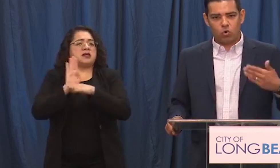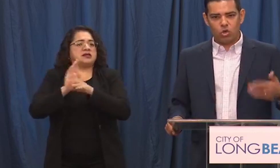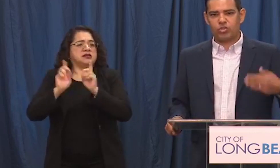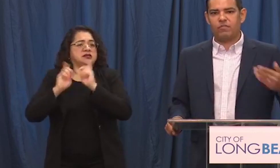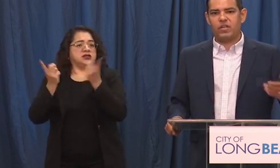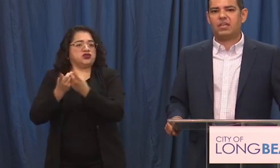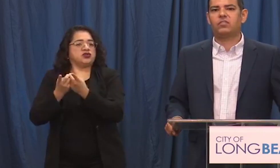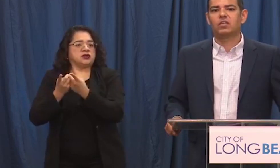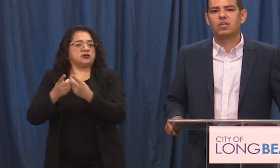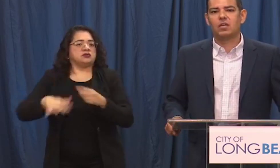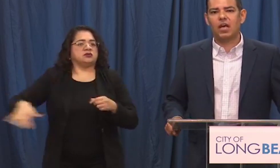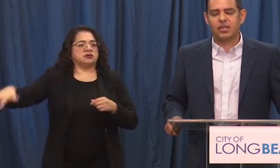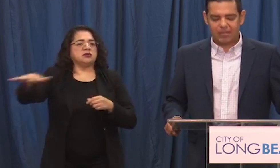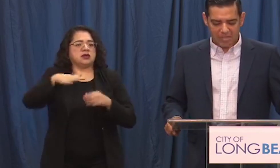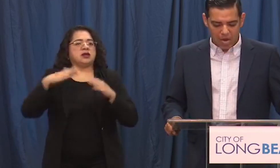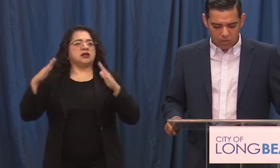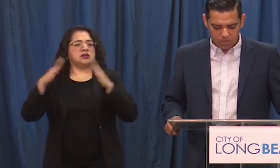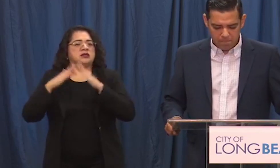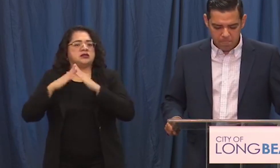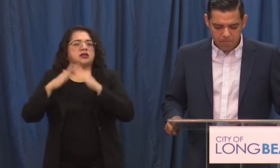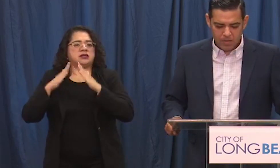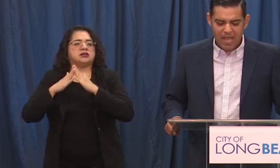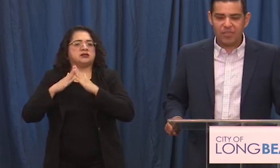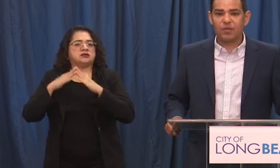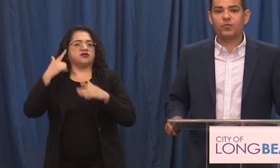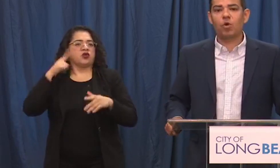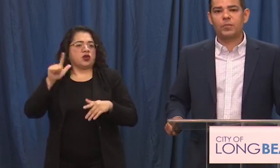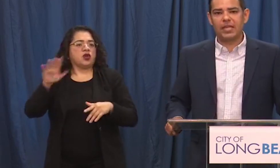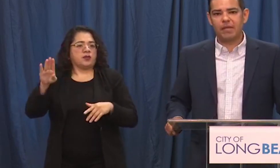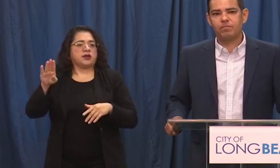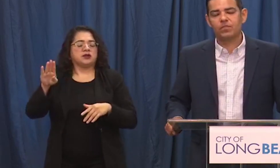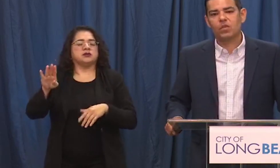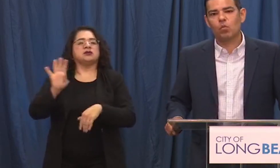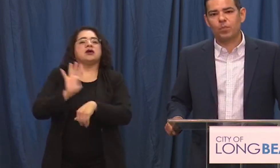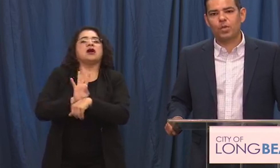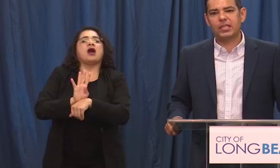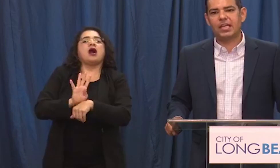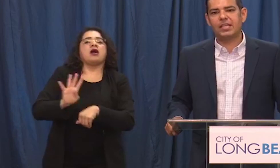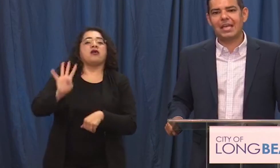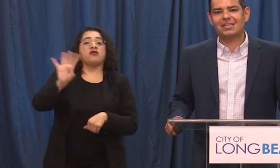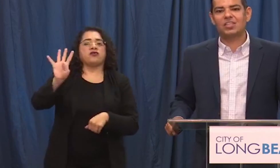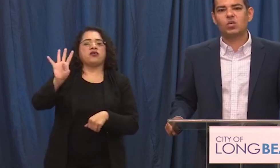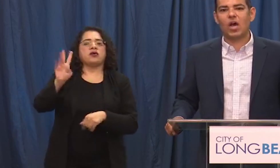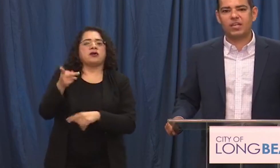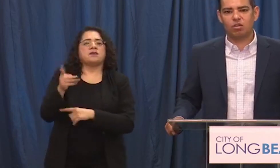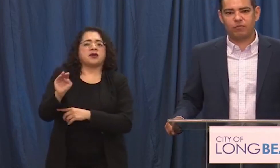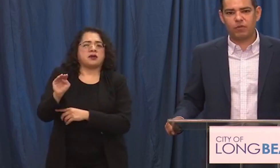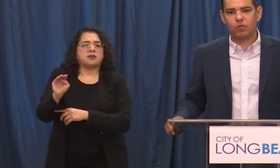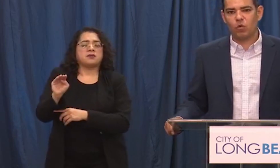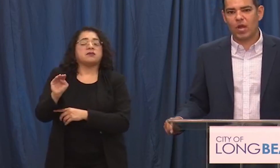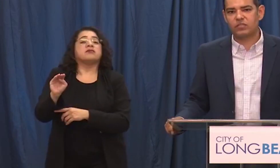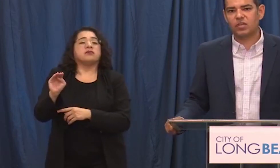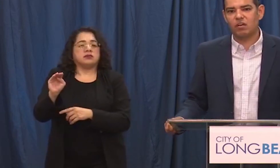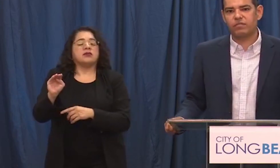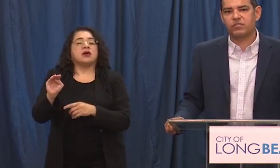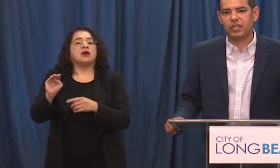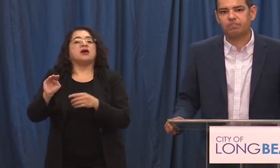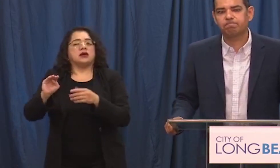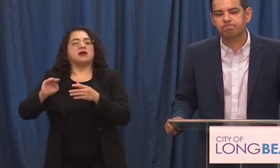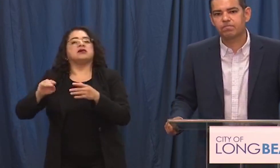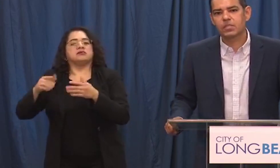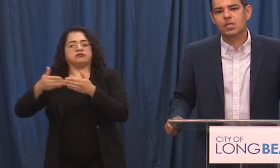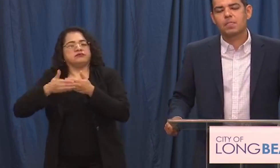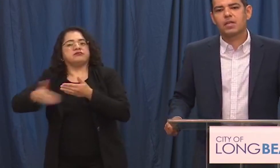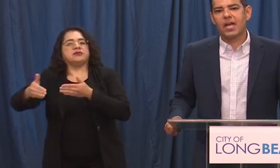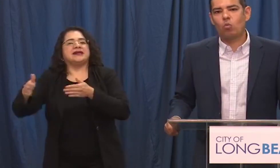over the course of the next uh next hour and then at 4 p.m we are putting in a city-wide curfew for the rest of the